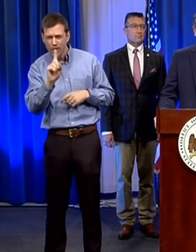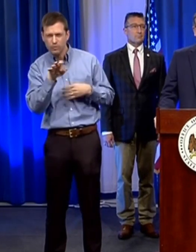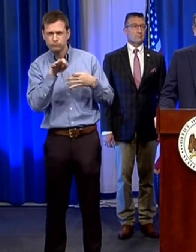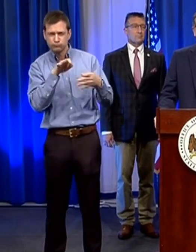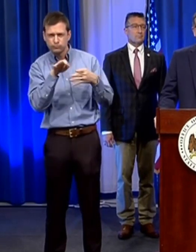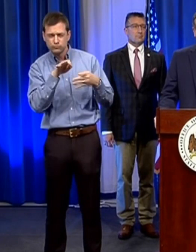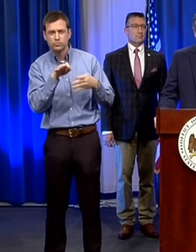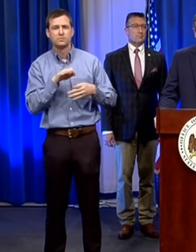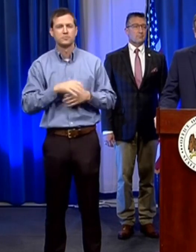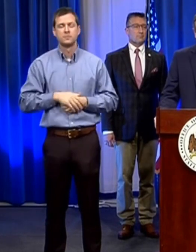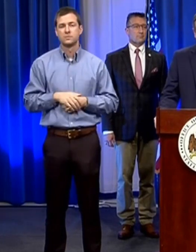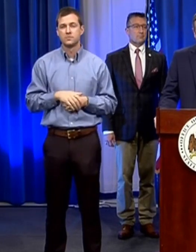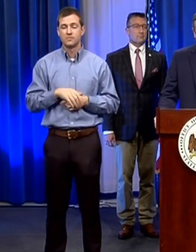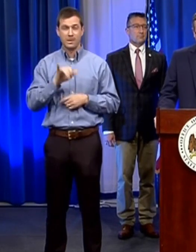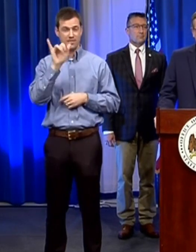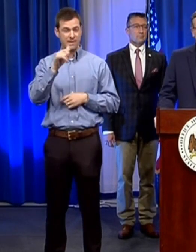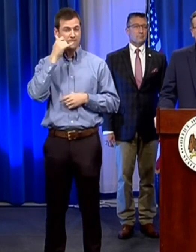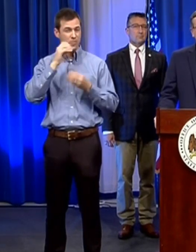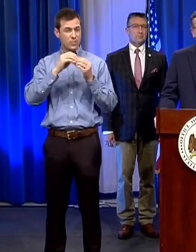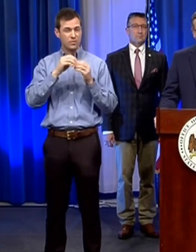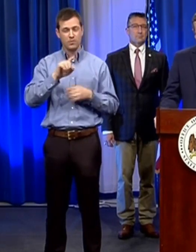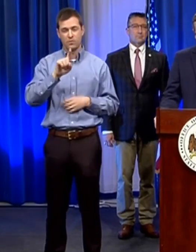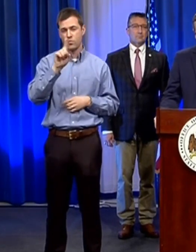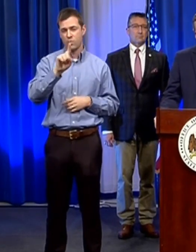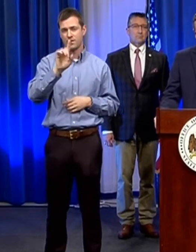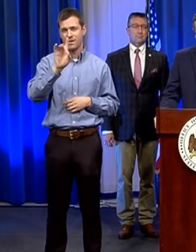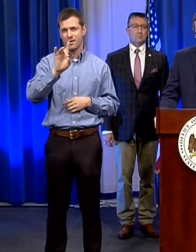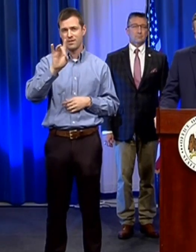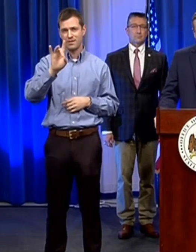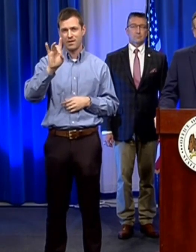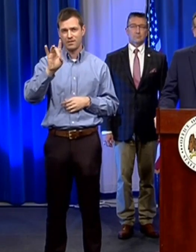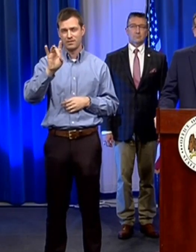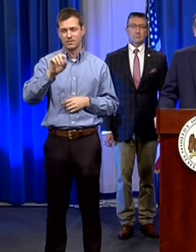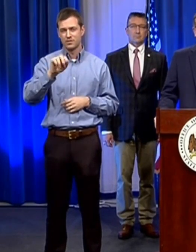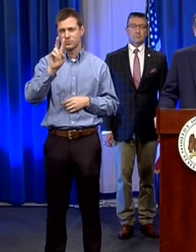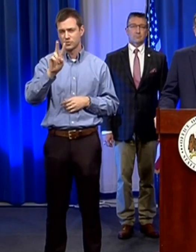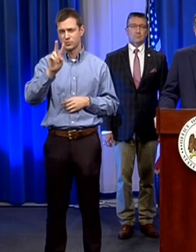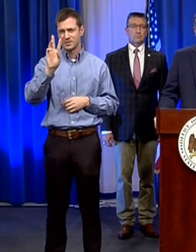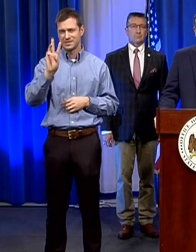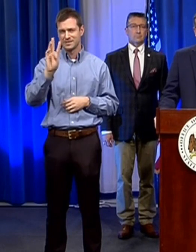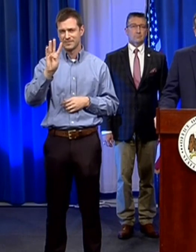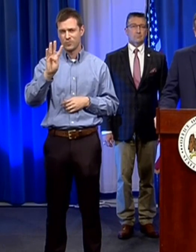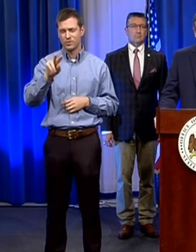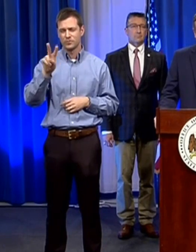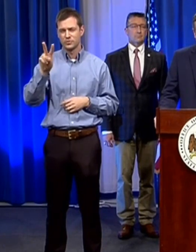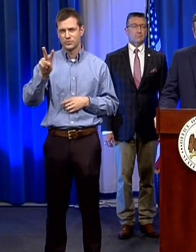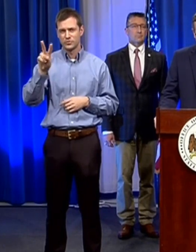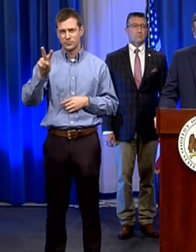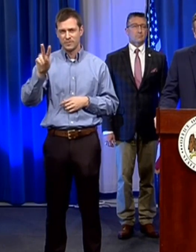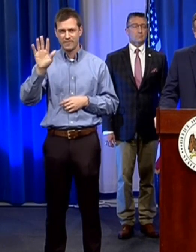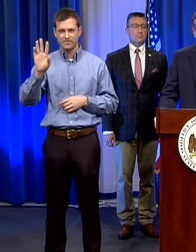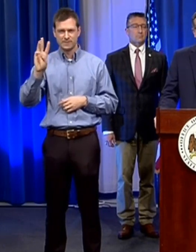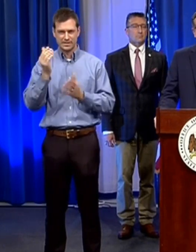for people to call starting tomorrow is 1-888-264-2256